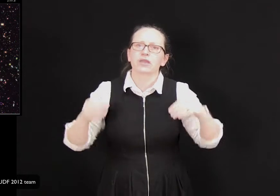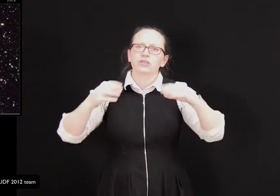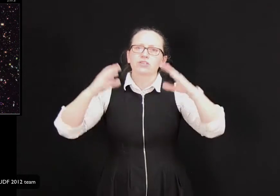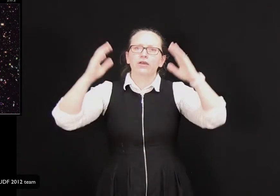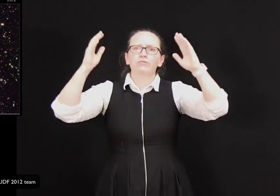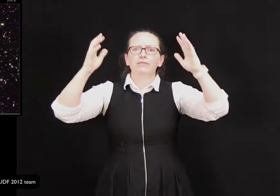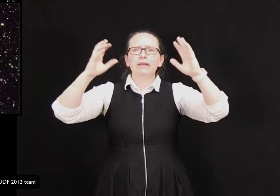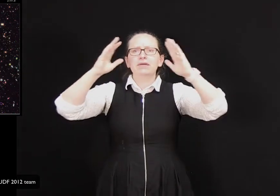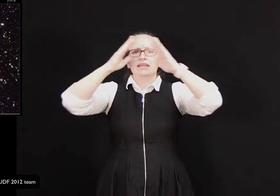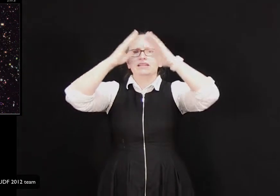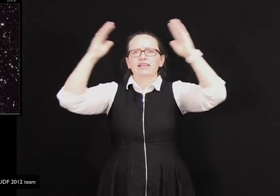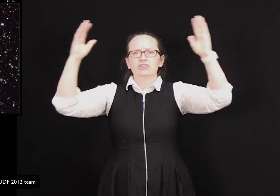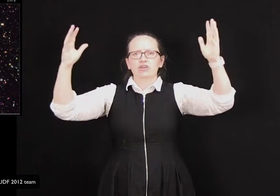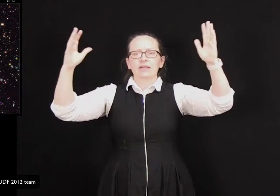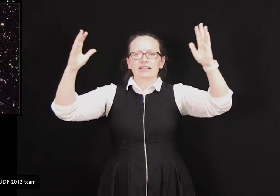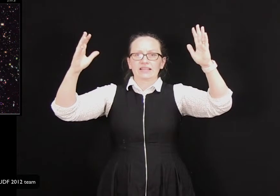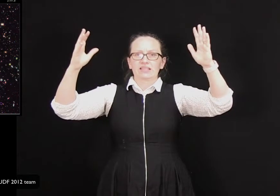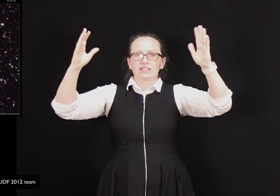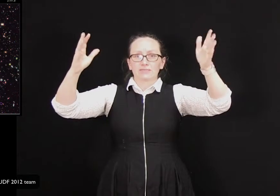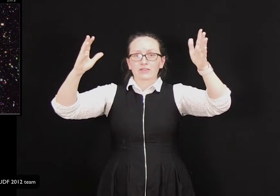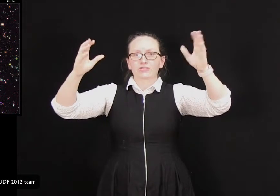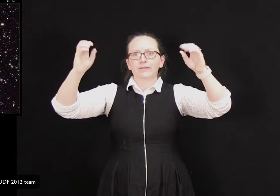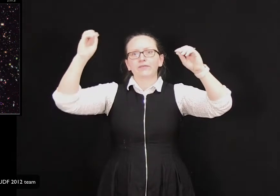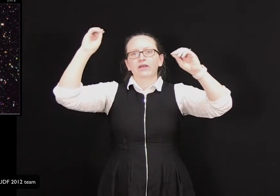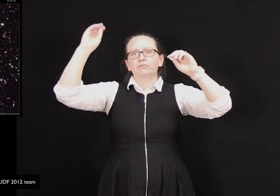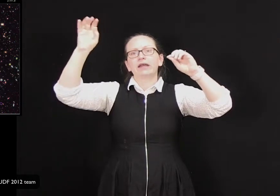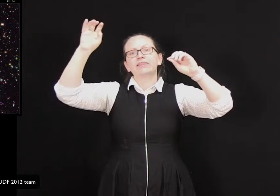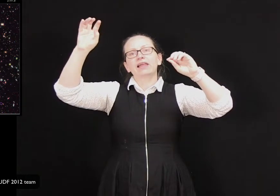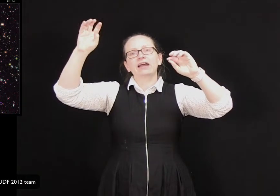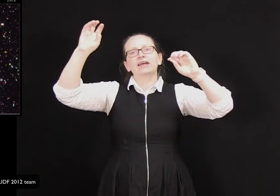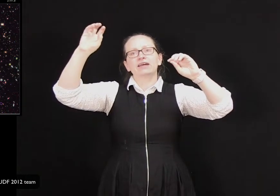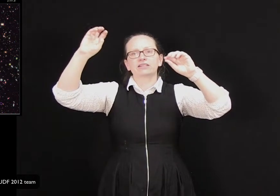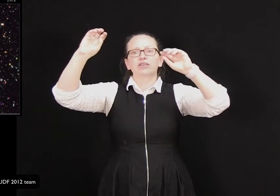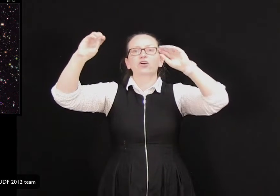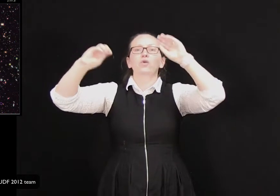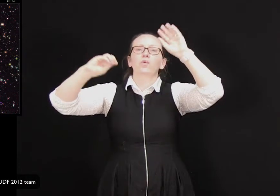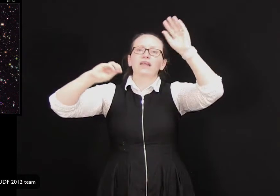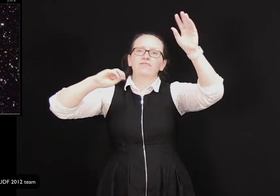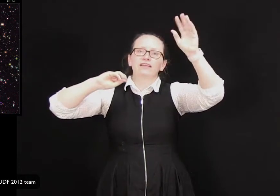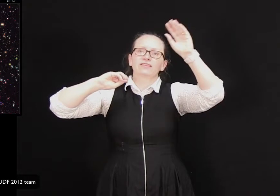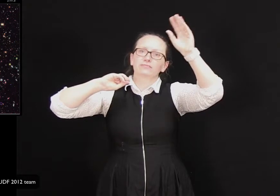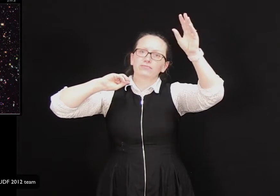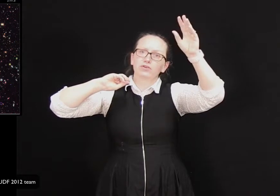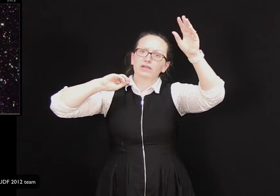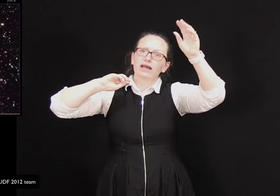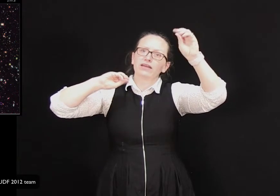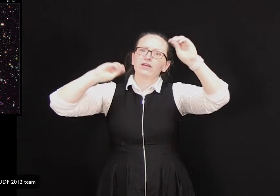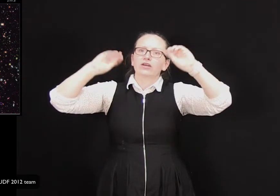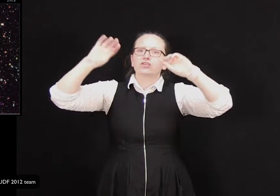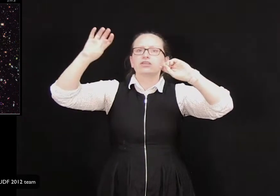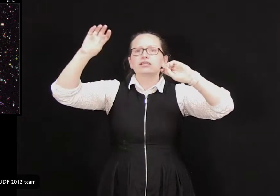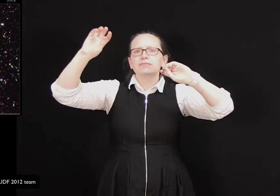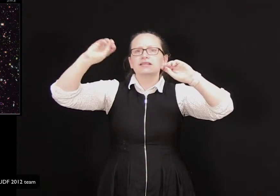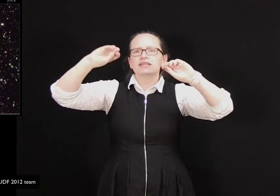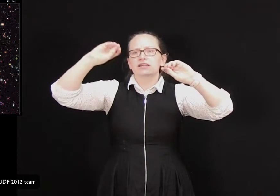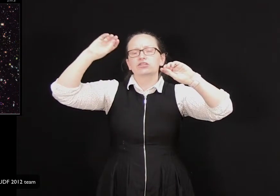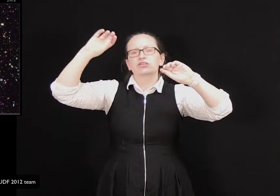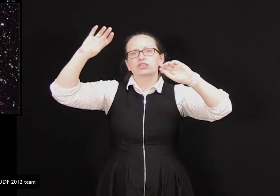So remember in the electromagnetic spectrum red light has a longer wavelength than blue light. So this means that it's got a